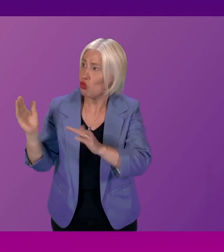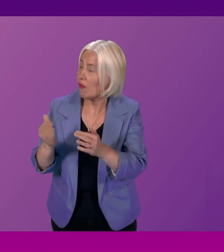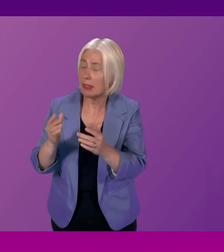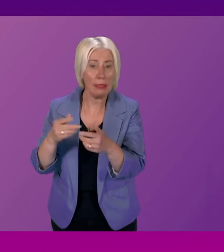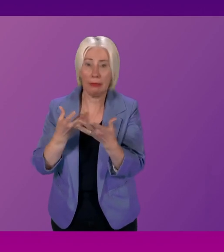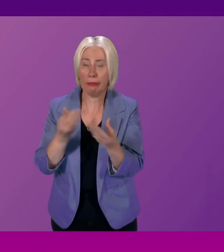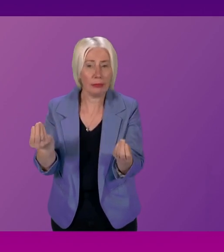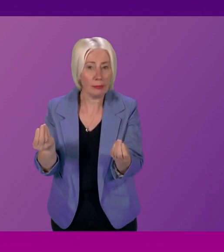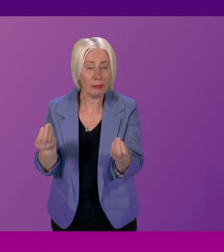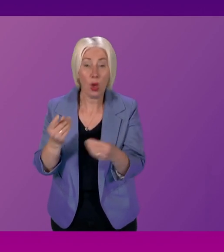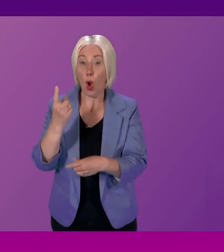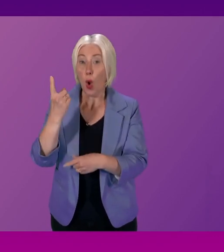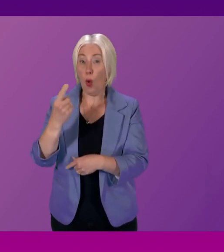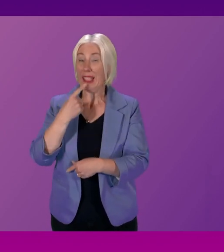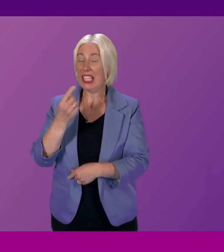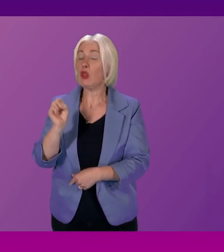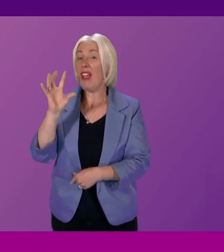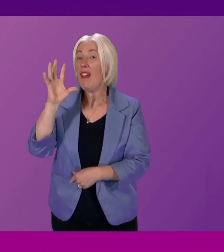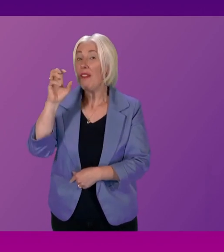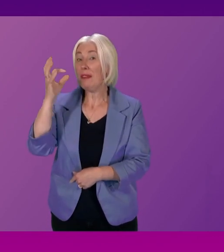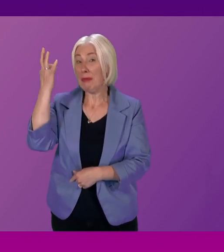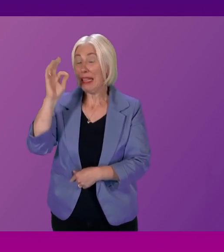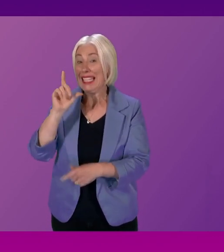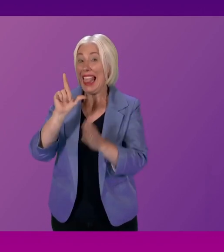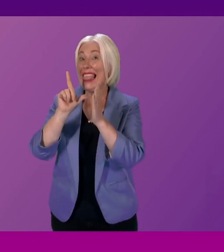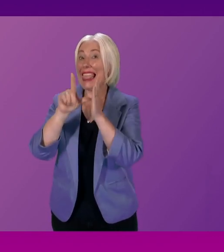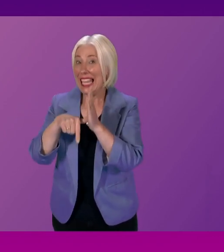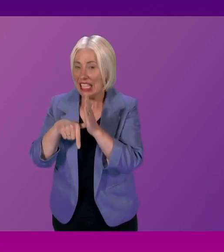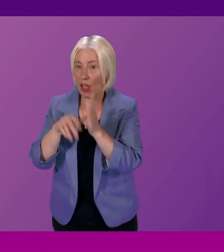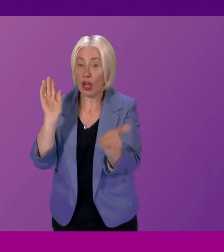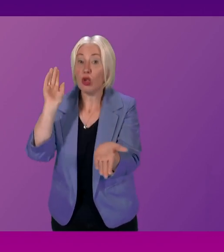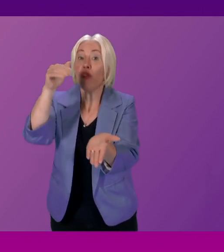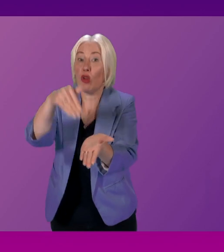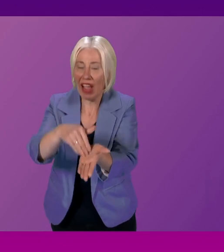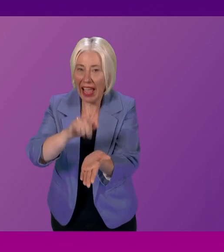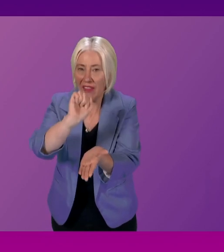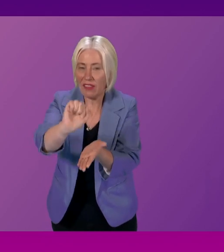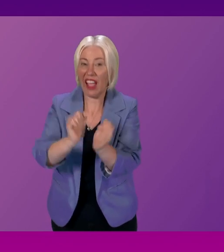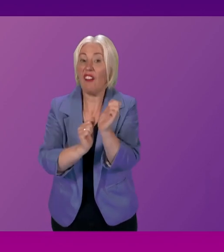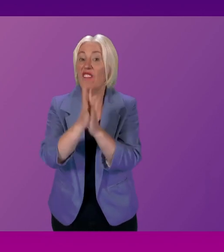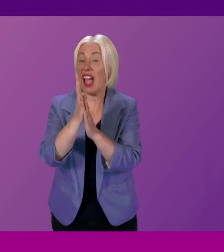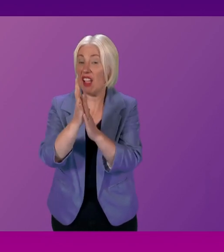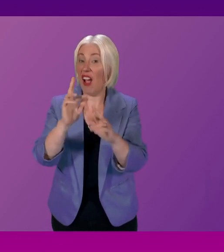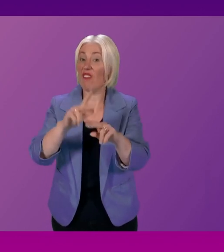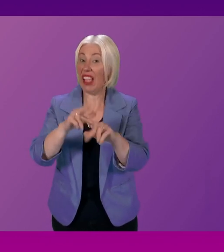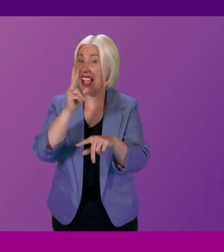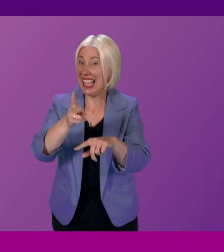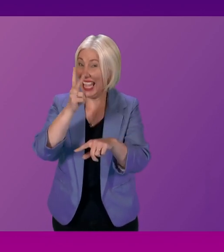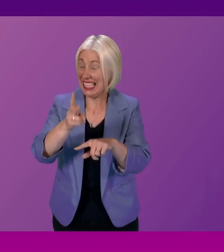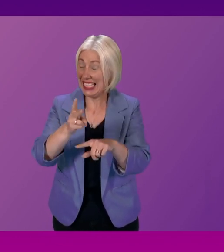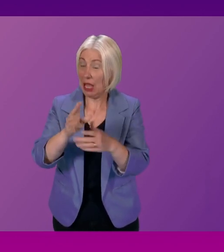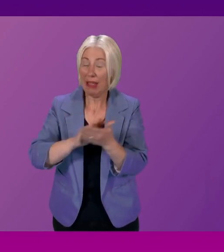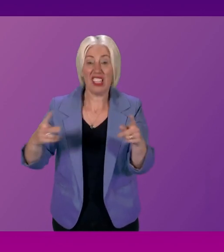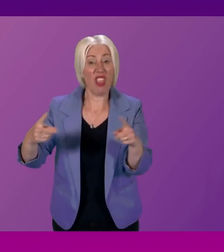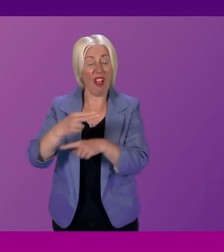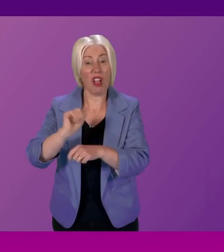that they were 15 minutes later than they could have been to a second fire in Fife, and that it is only a matter of time before these cuts put lives at risk.